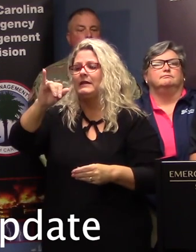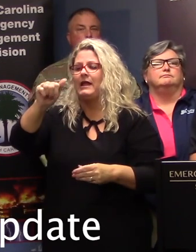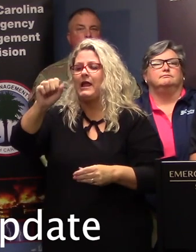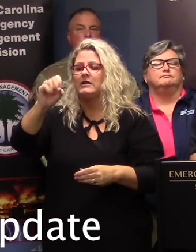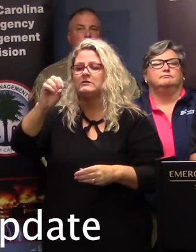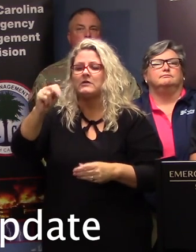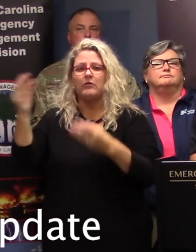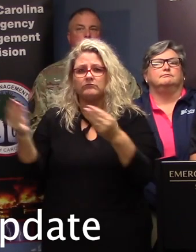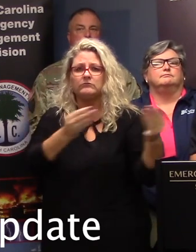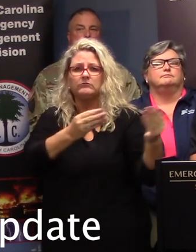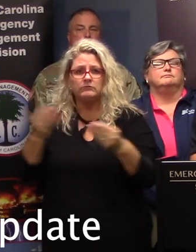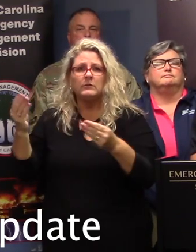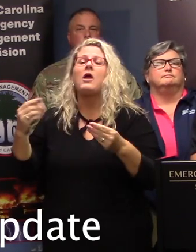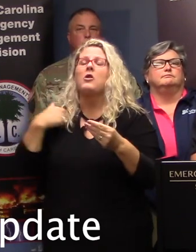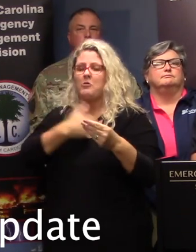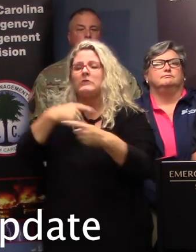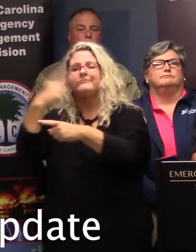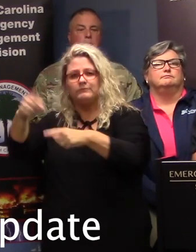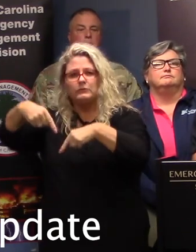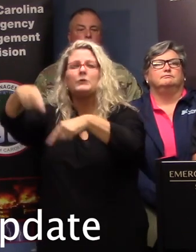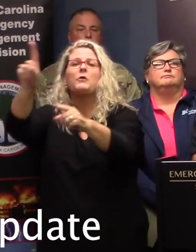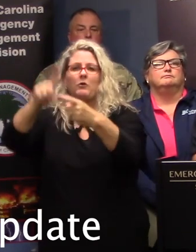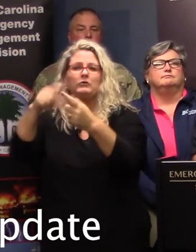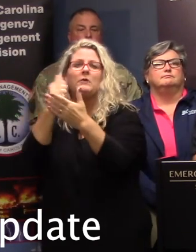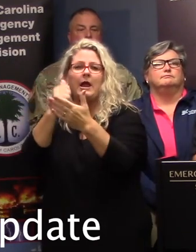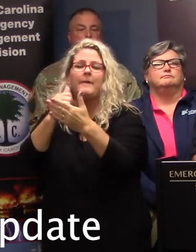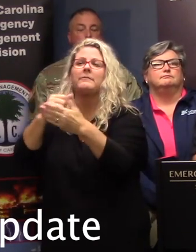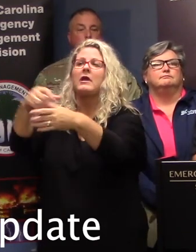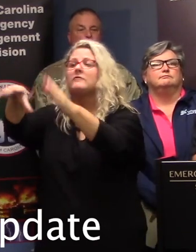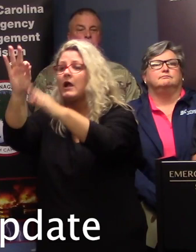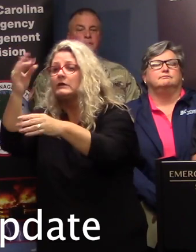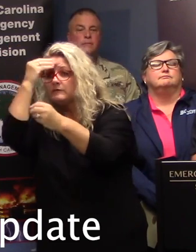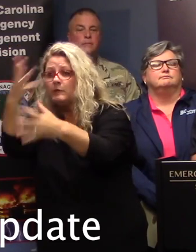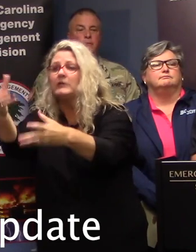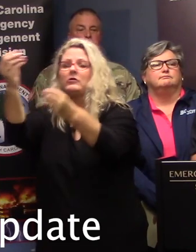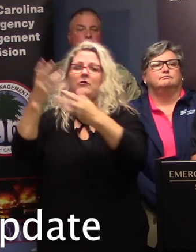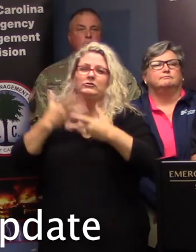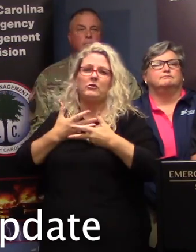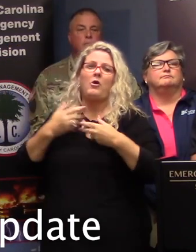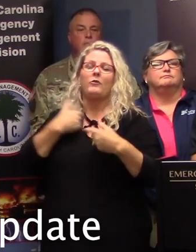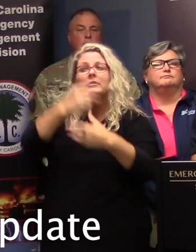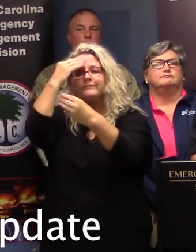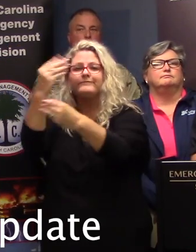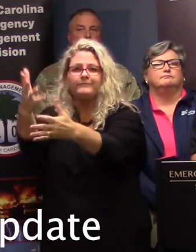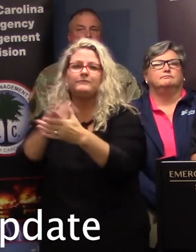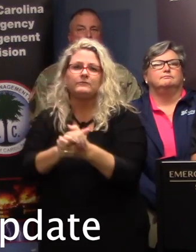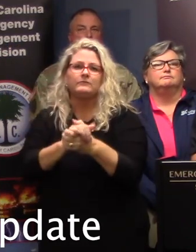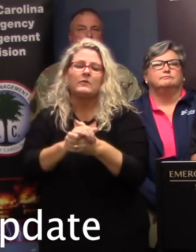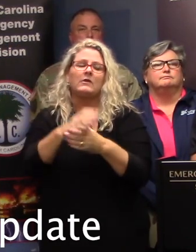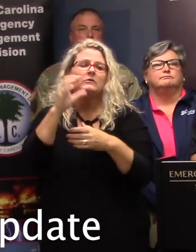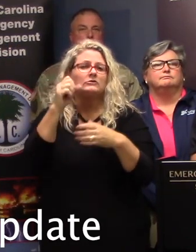operations here over the next several days. We've activated our logistics contracts for commodities, general